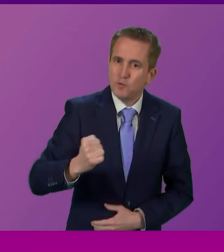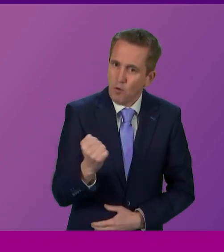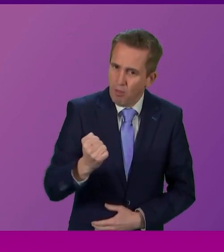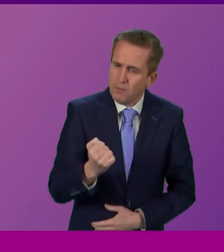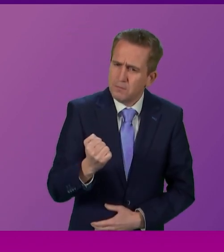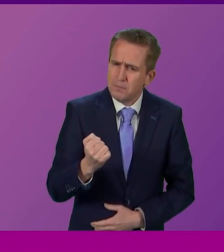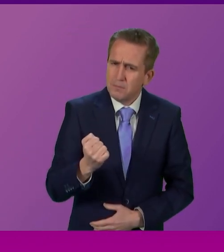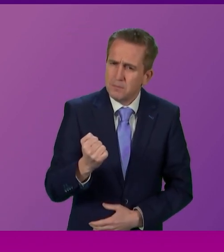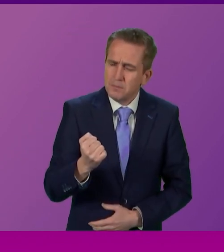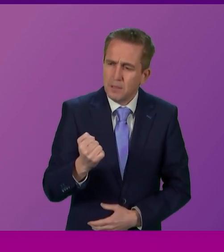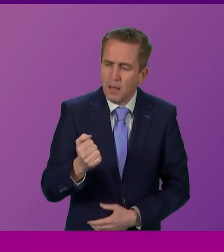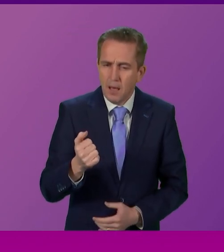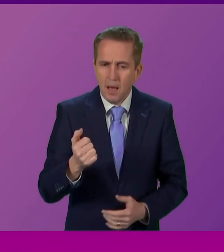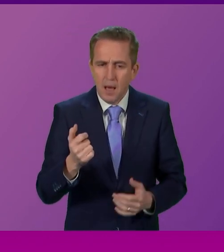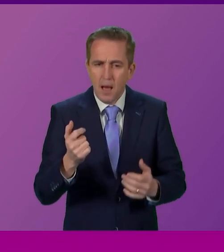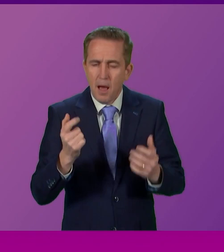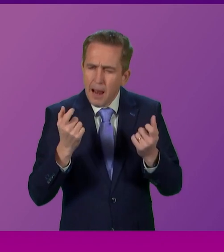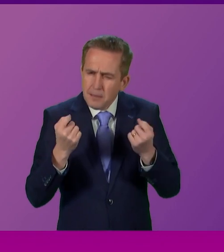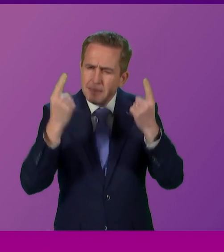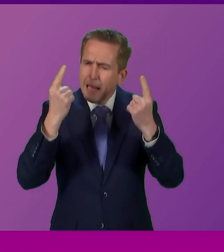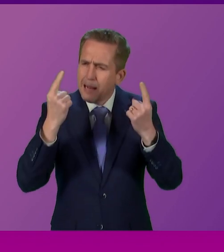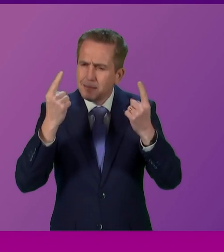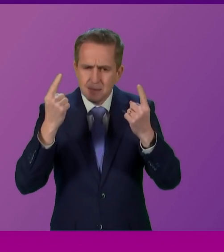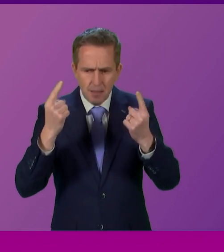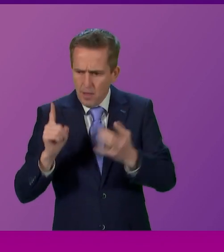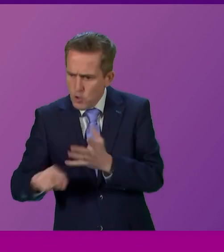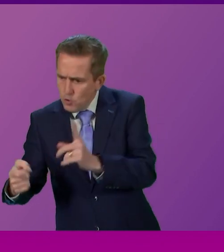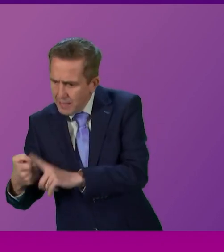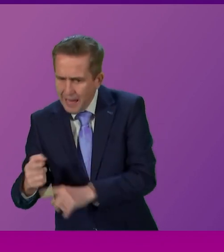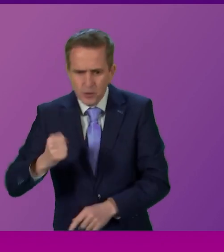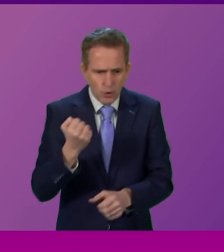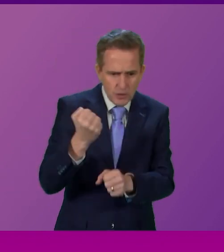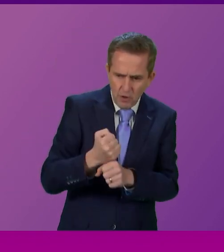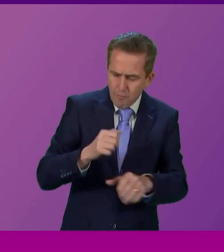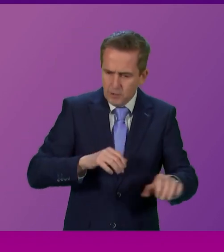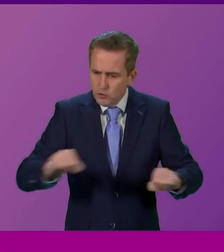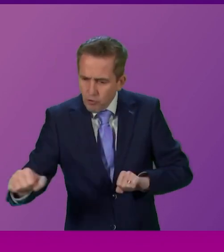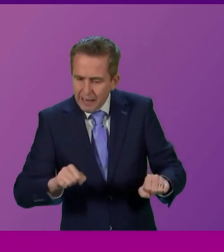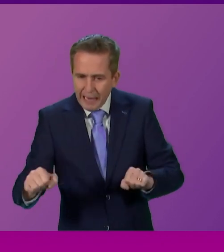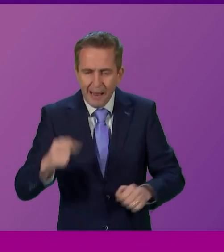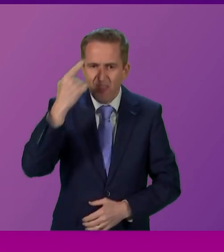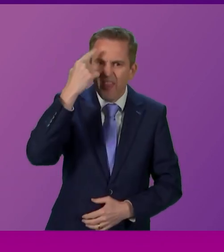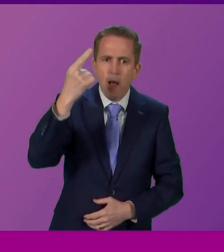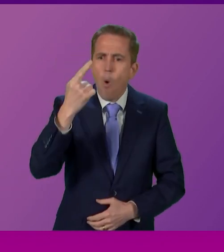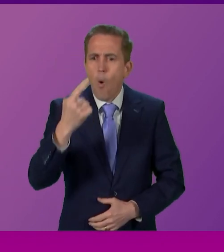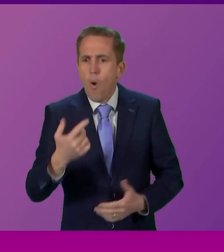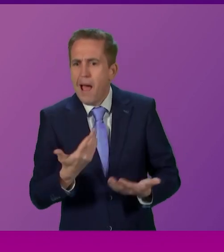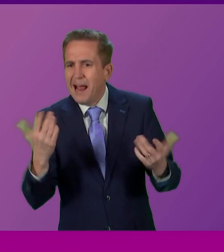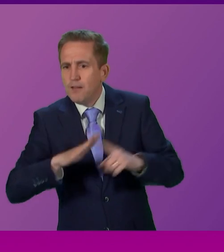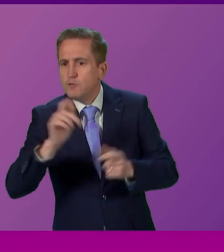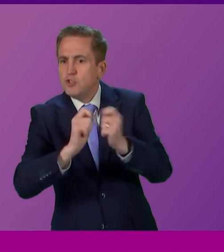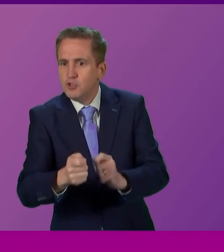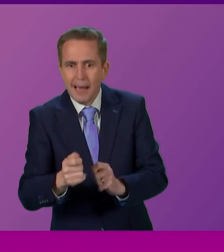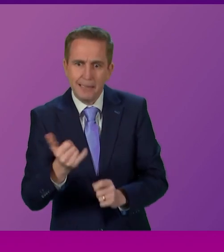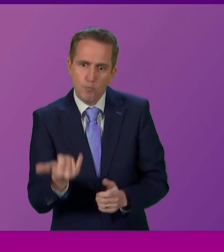Scots, in the face of chaotic incompetence of both their governments, think that any change might be worth it. So